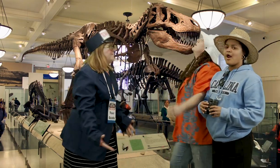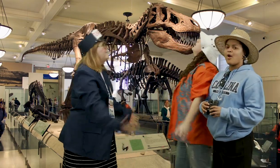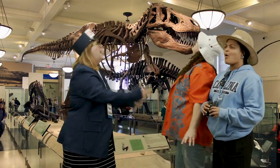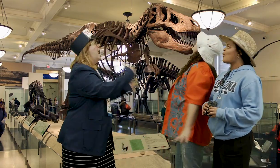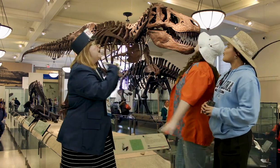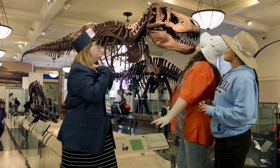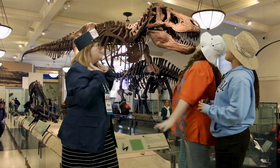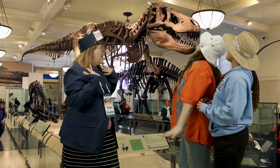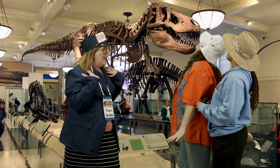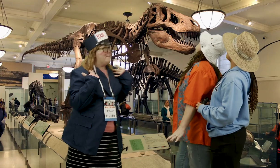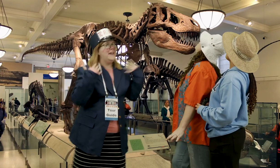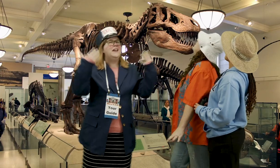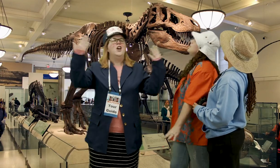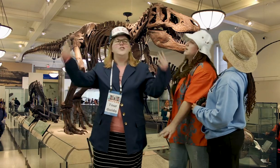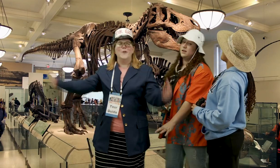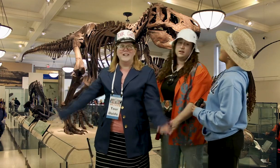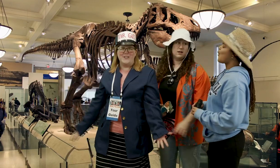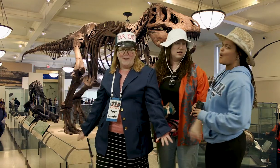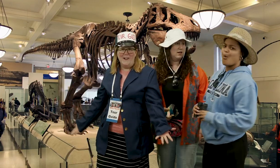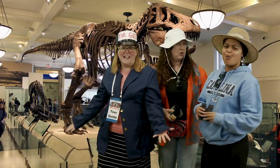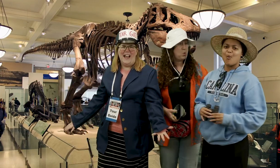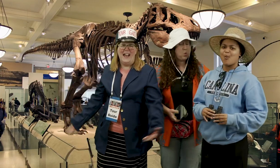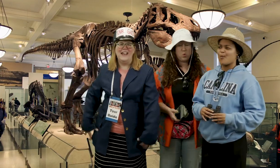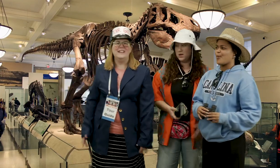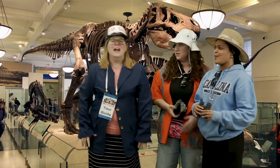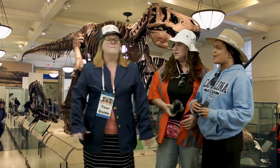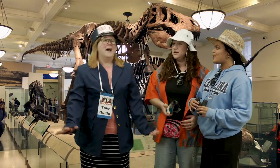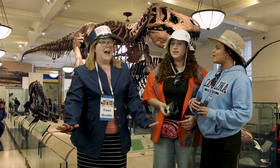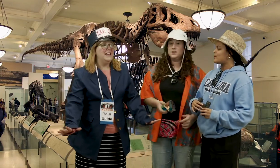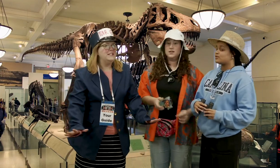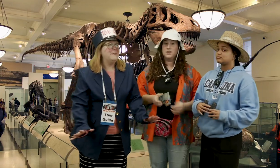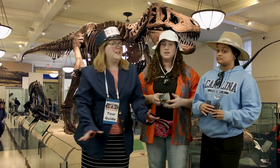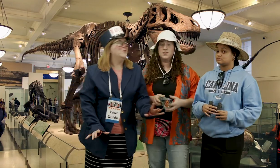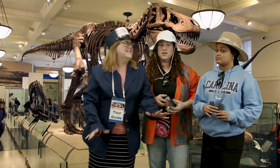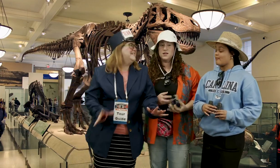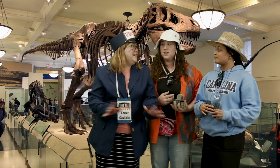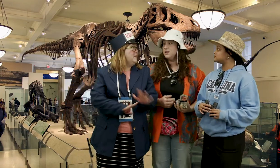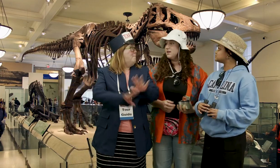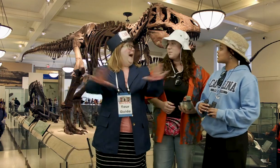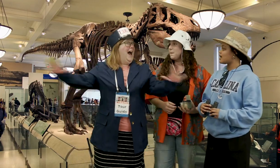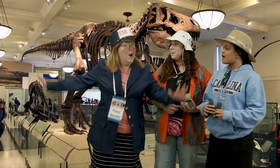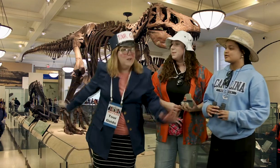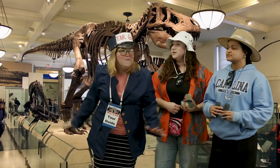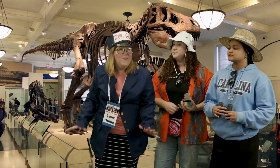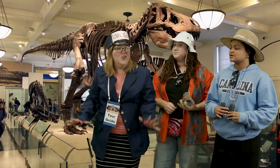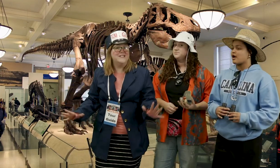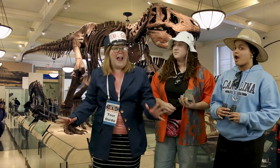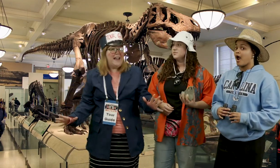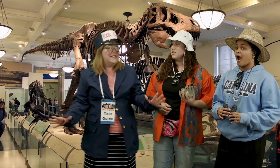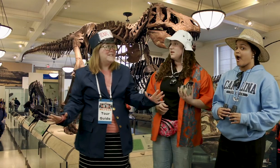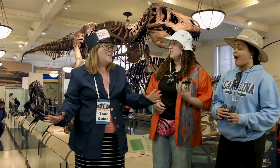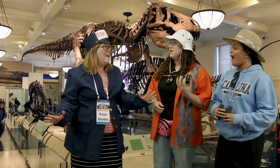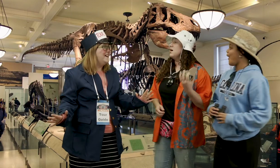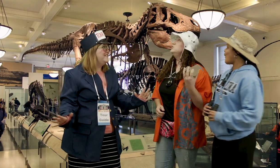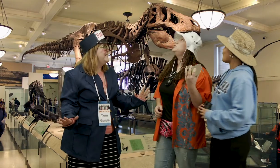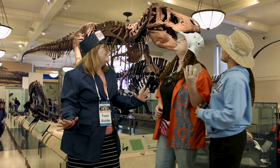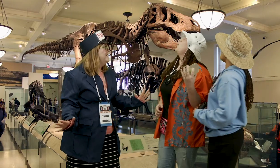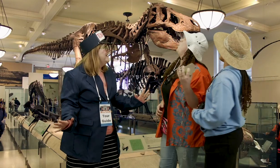I am Tammy your tour guide behind me you can see the powerful dinosaurs so